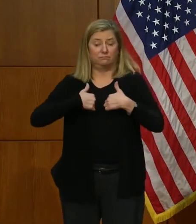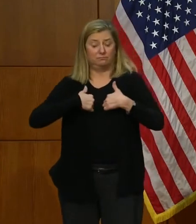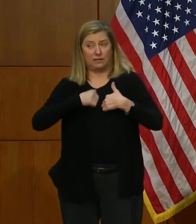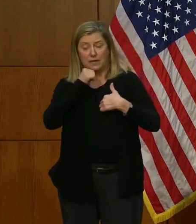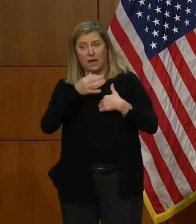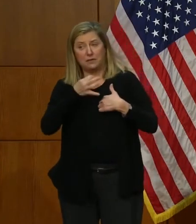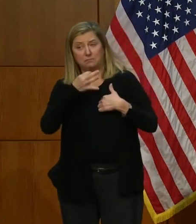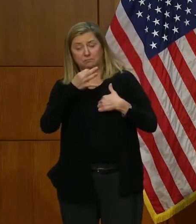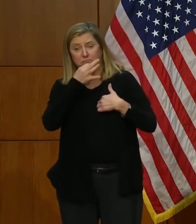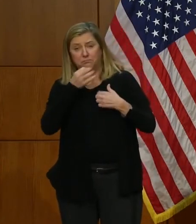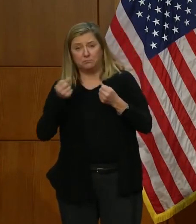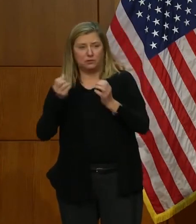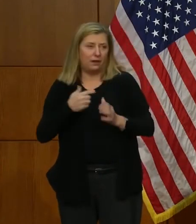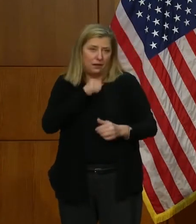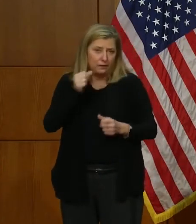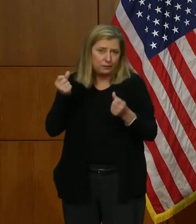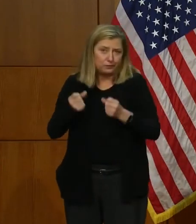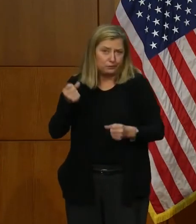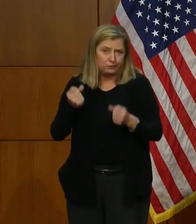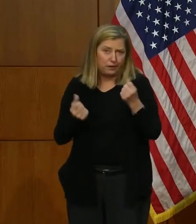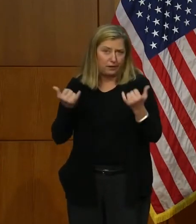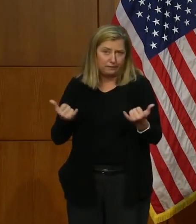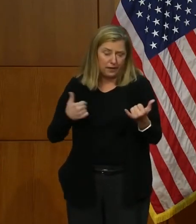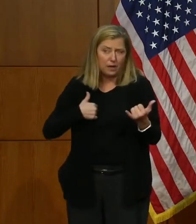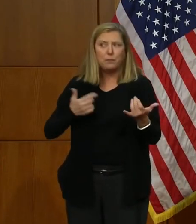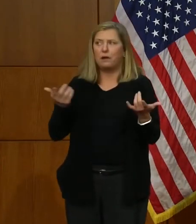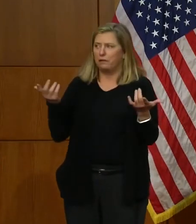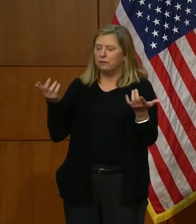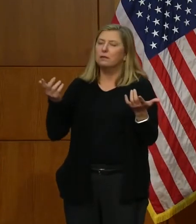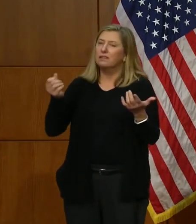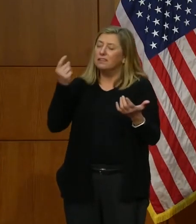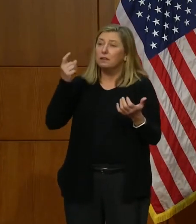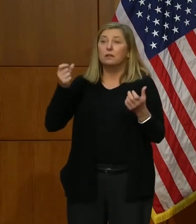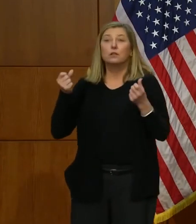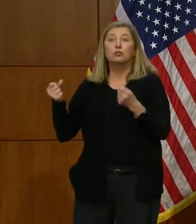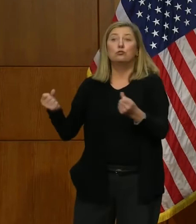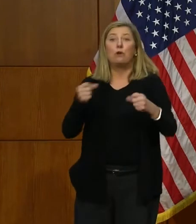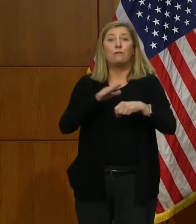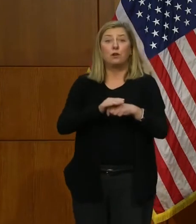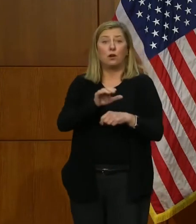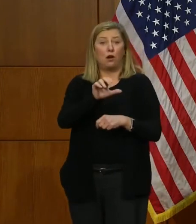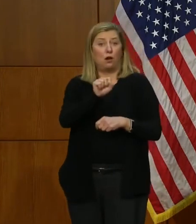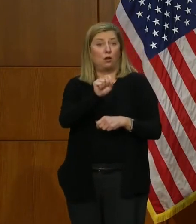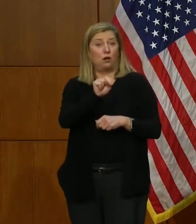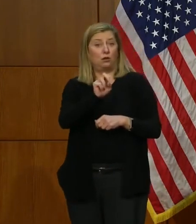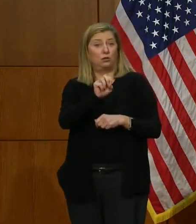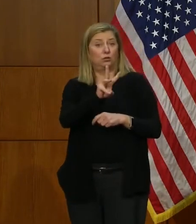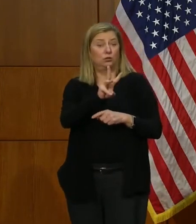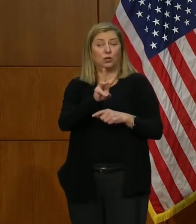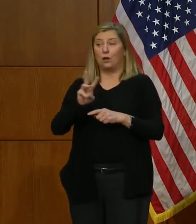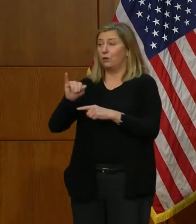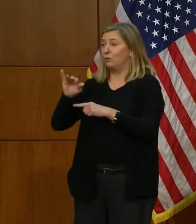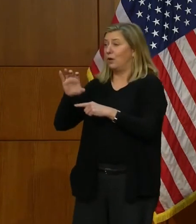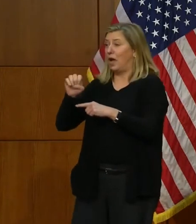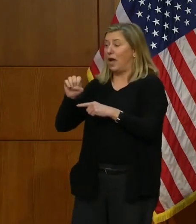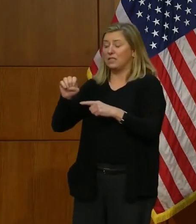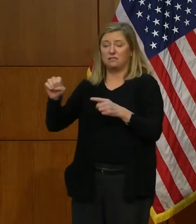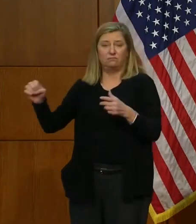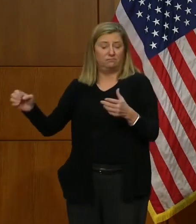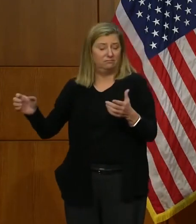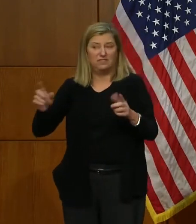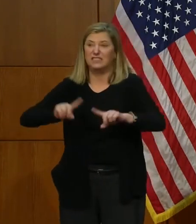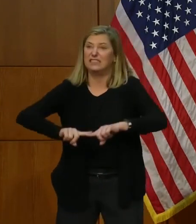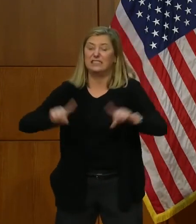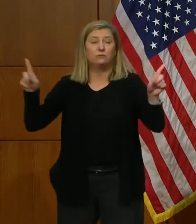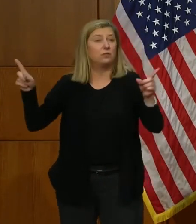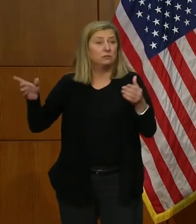expert, because I don't even drive now, but there's obviously a difference between driving on snow and driving on ice. And I don't care what kind